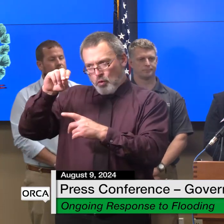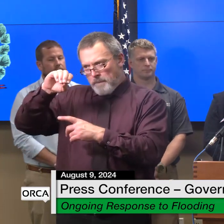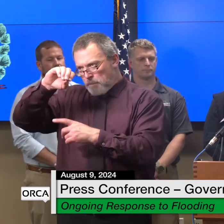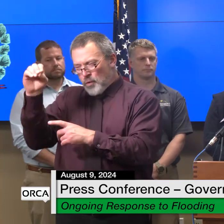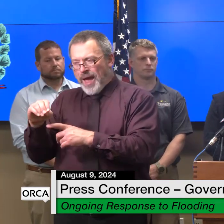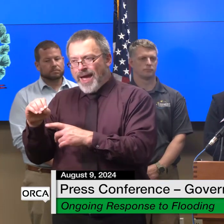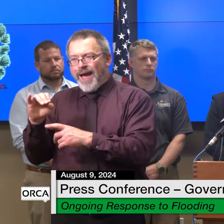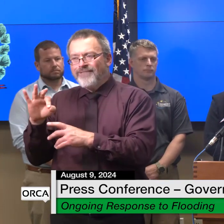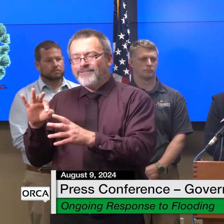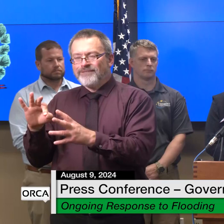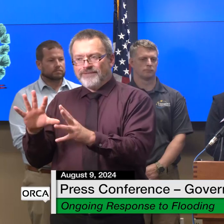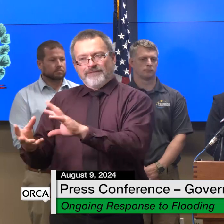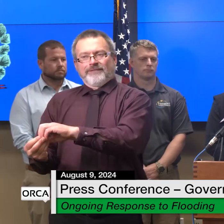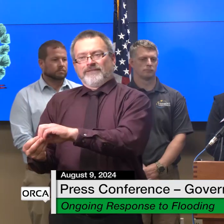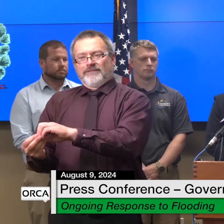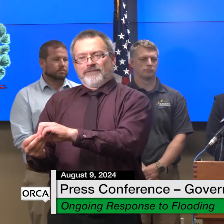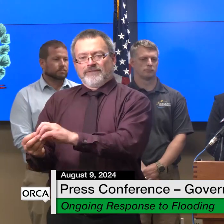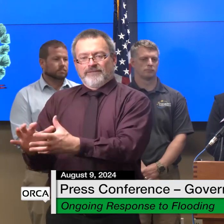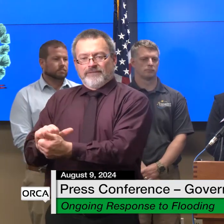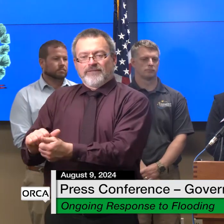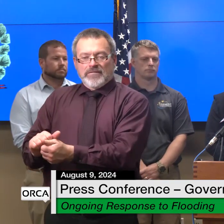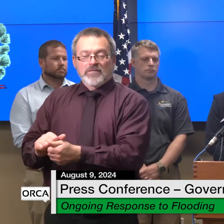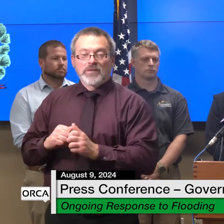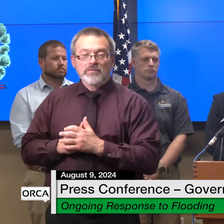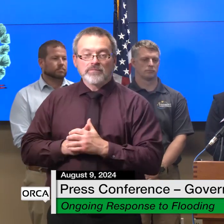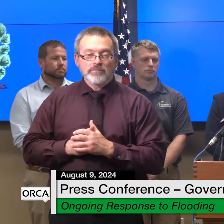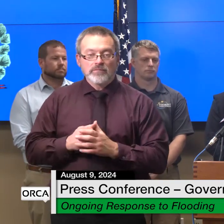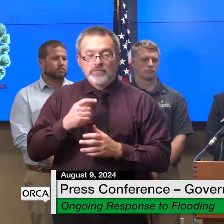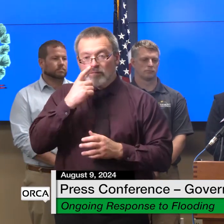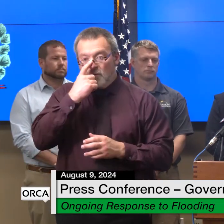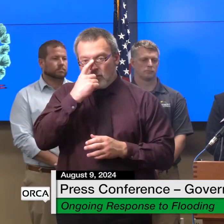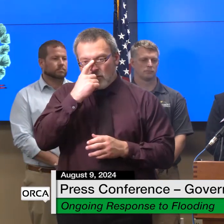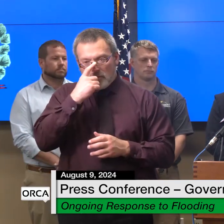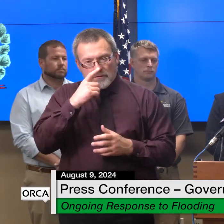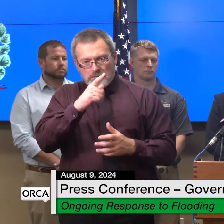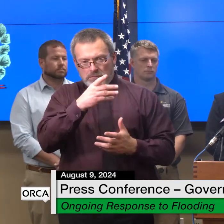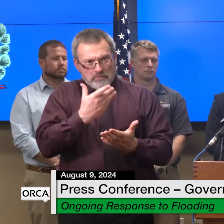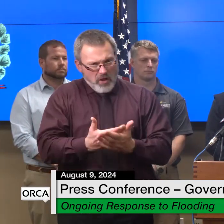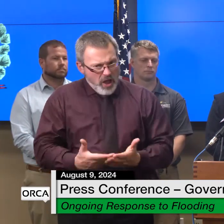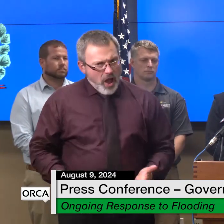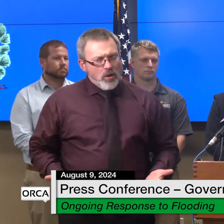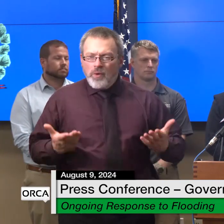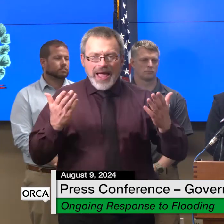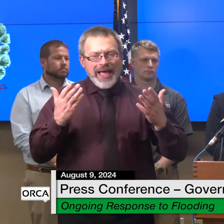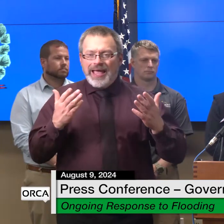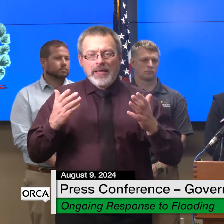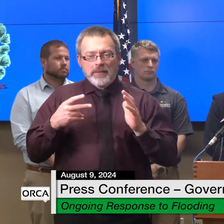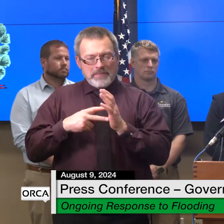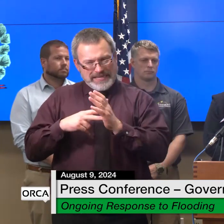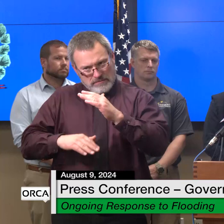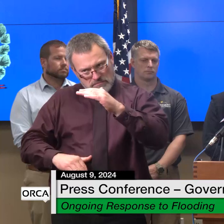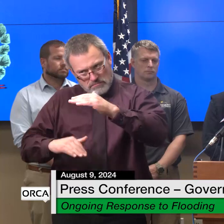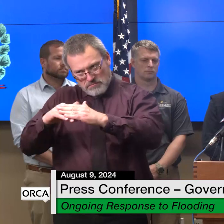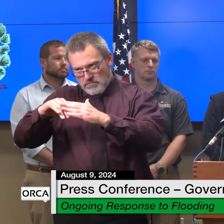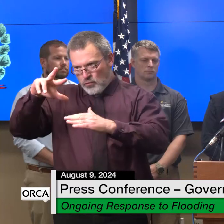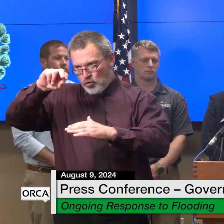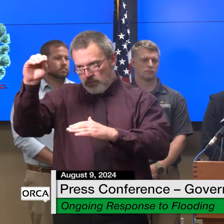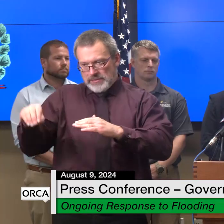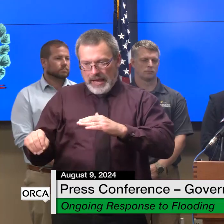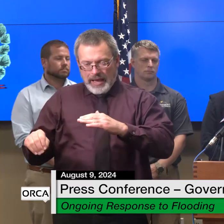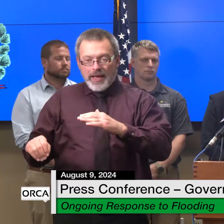covered by insurance proceeds or fundraising the latest numbers from vermont 211 show that